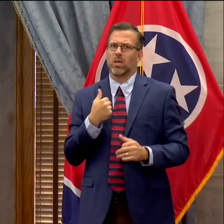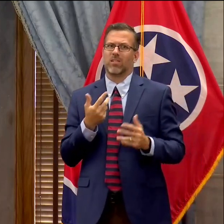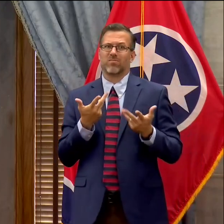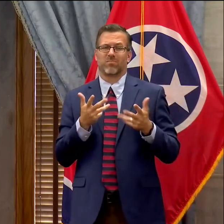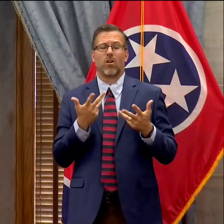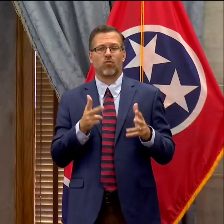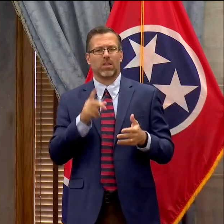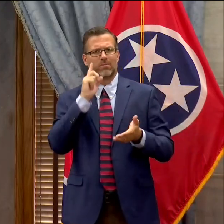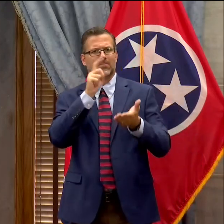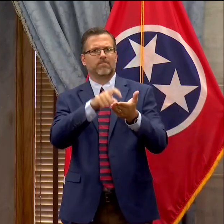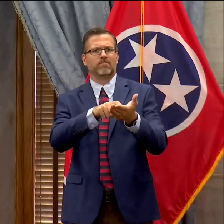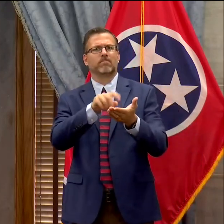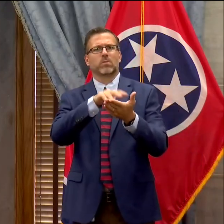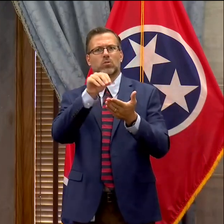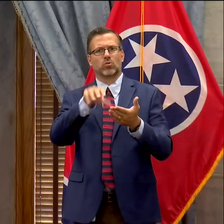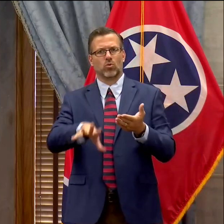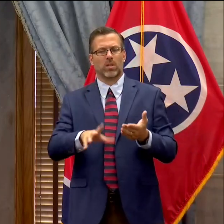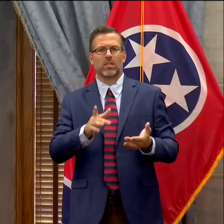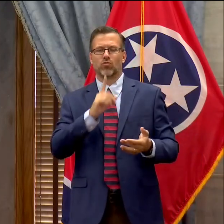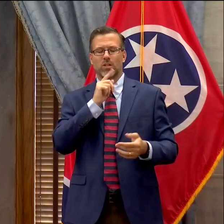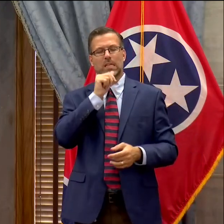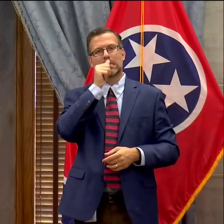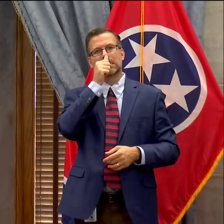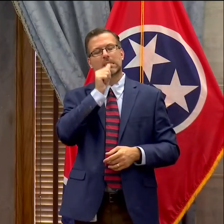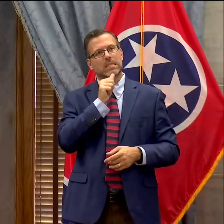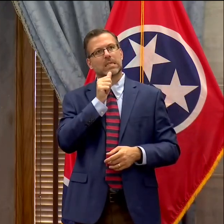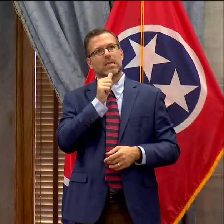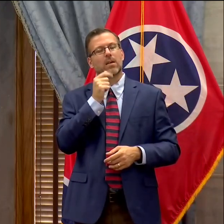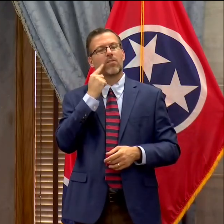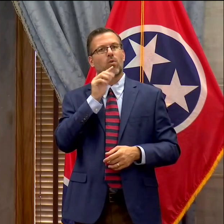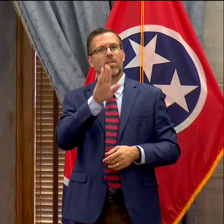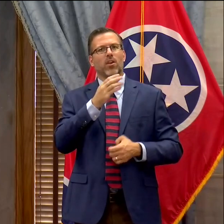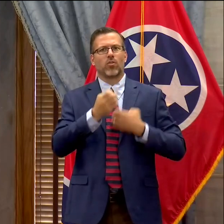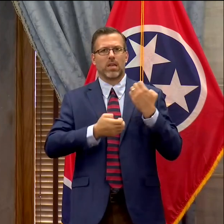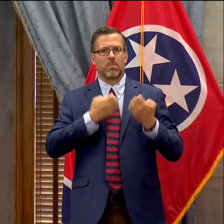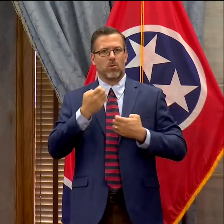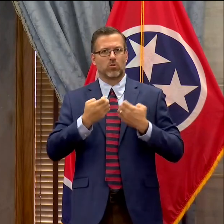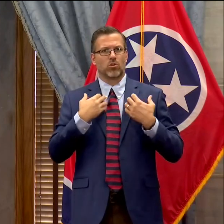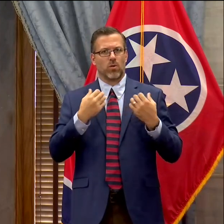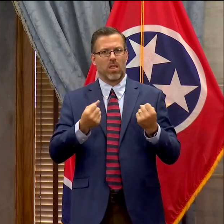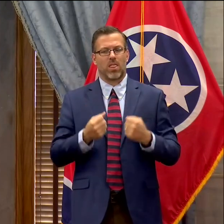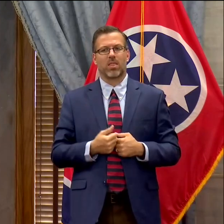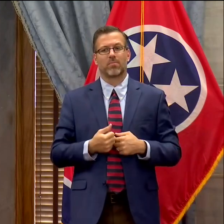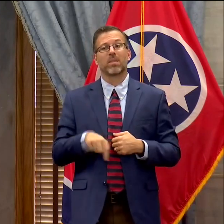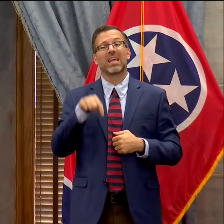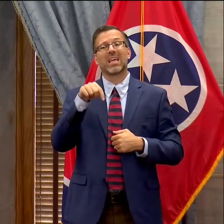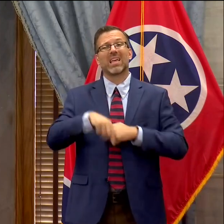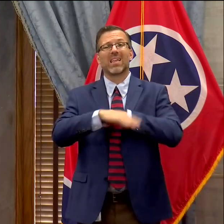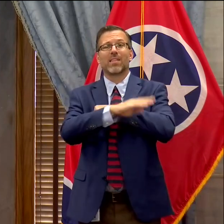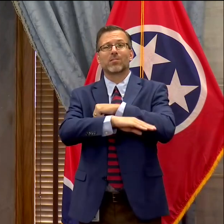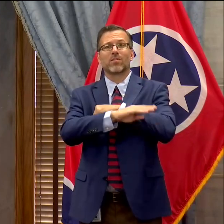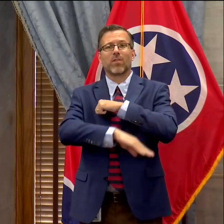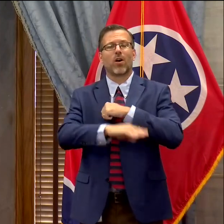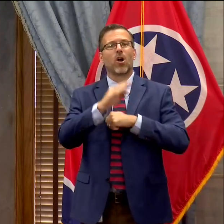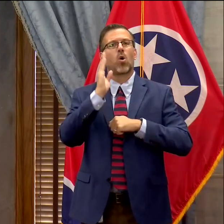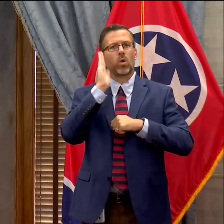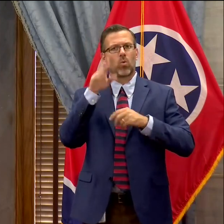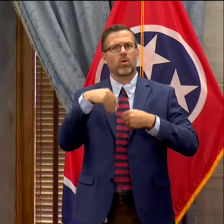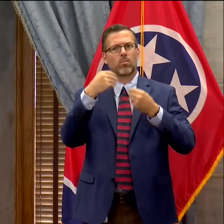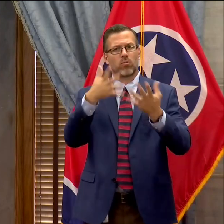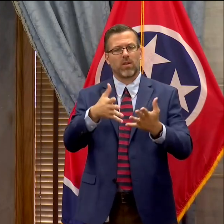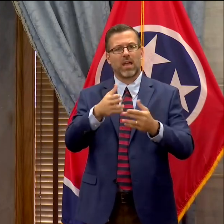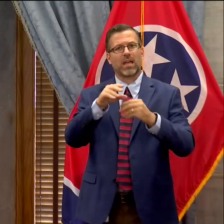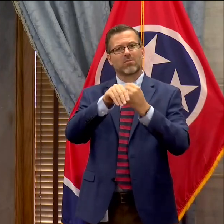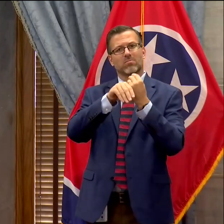the emotional health of our campus, so this fall we will offer virtual counseling sessions, emergency crisis services,